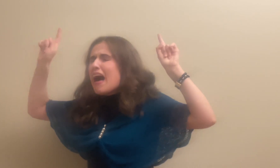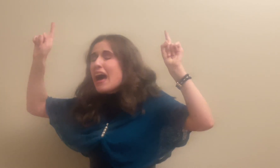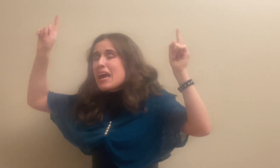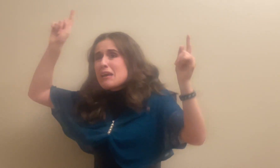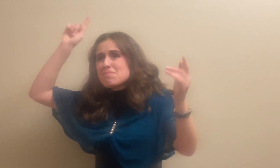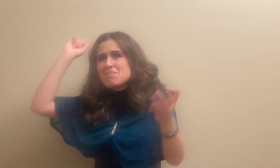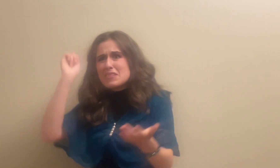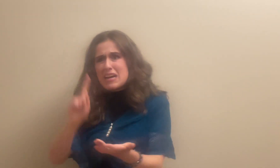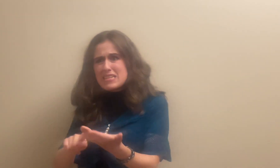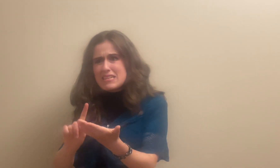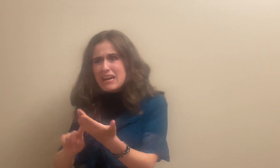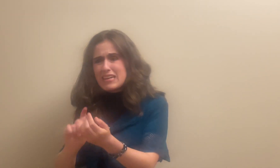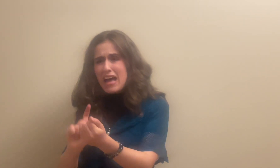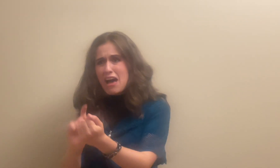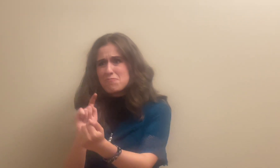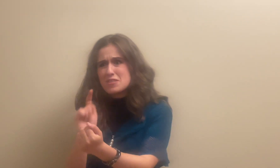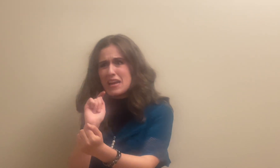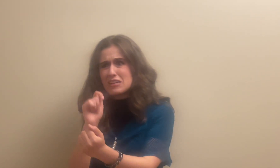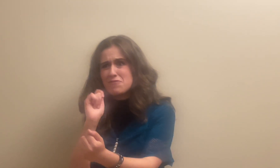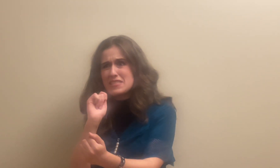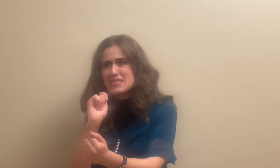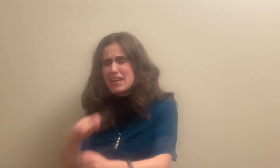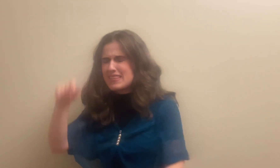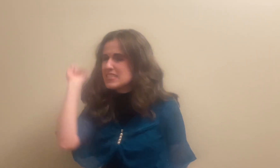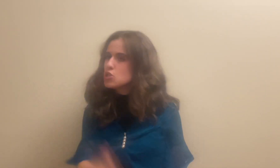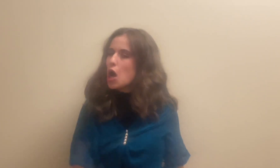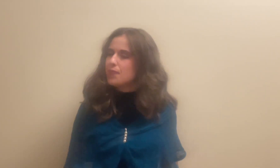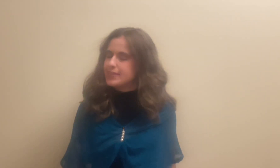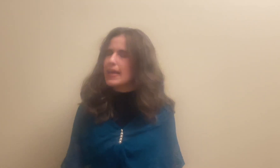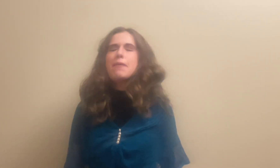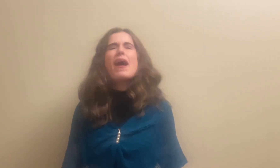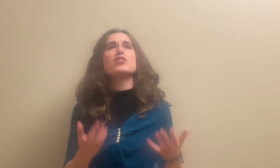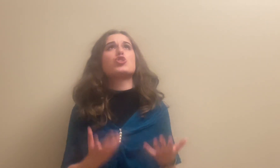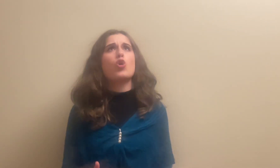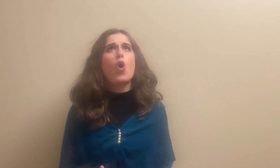I'm 99.5% convinced, and yet that's not the same as sure